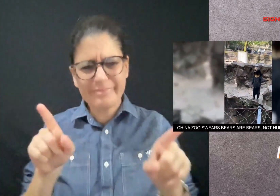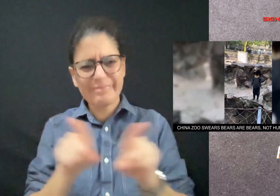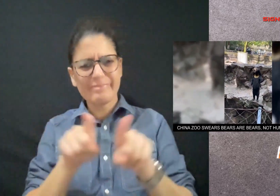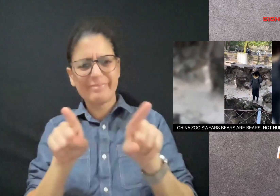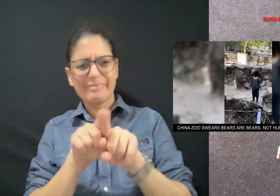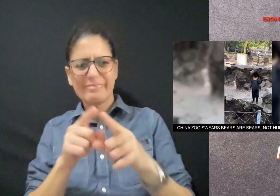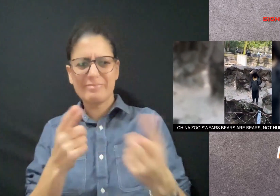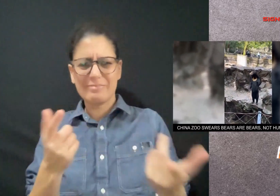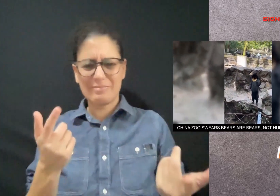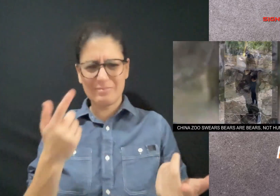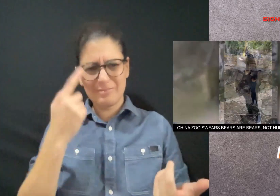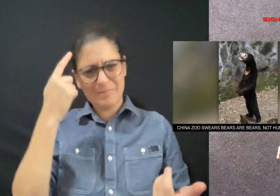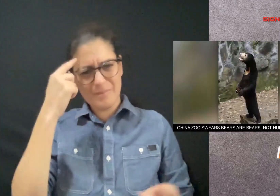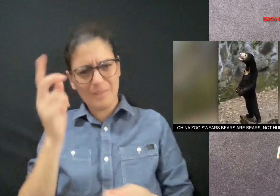like an ill-fitting bear suit.